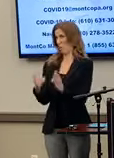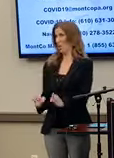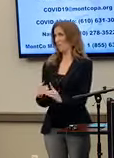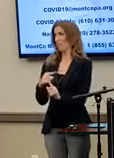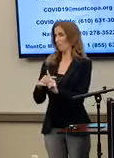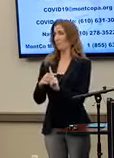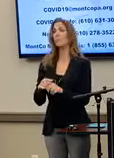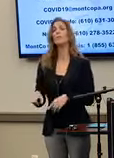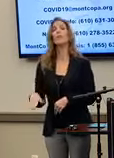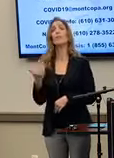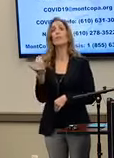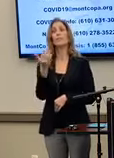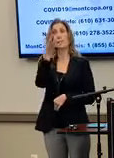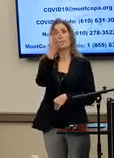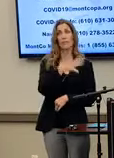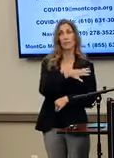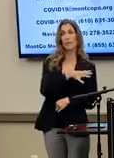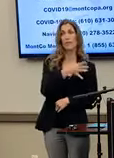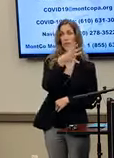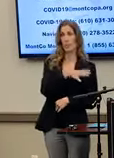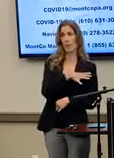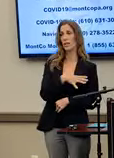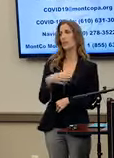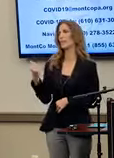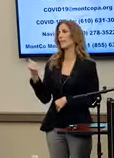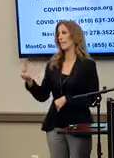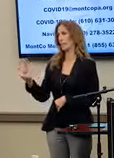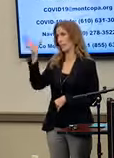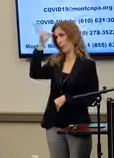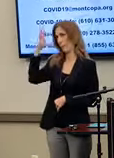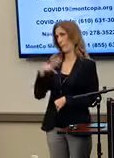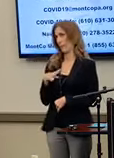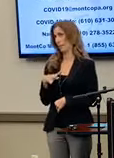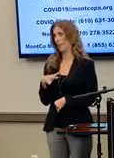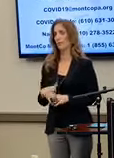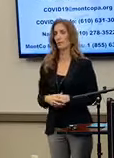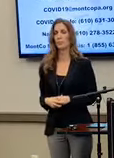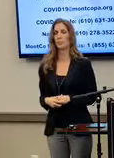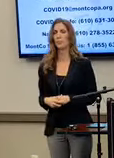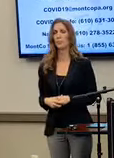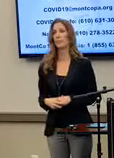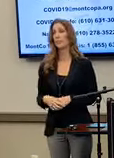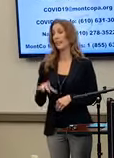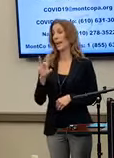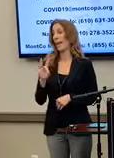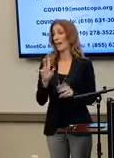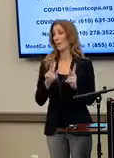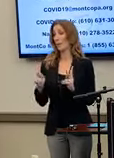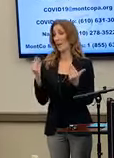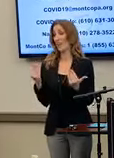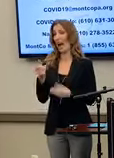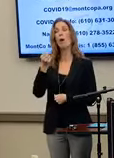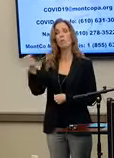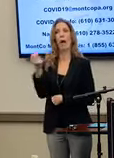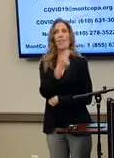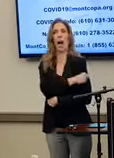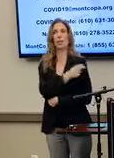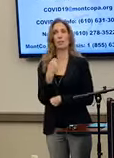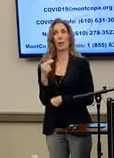15 females and 16 males. Eight individuals are hospitalized,